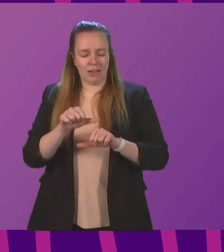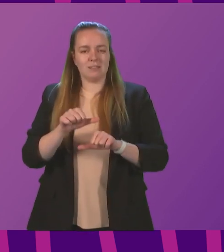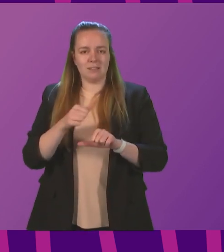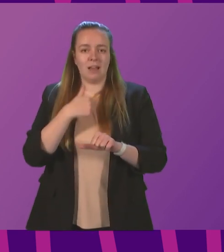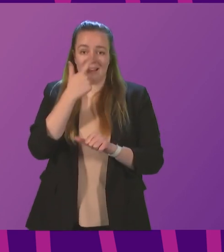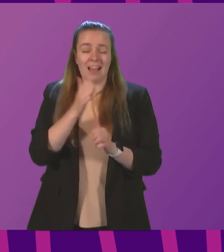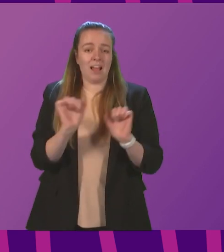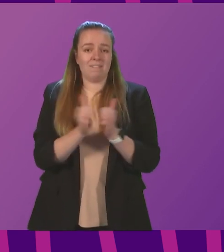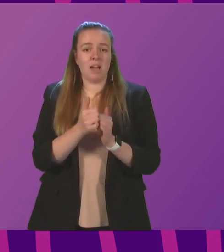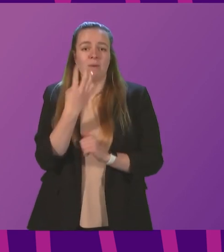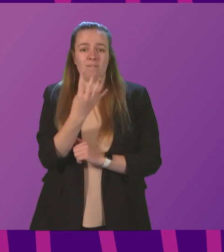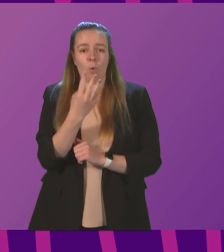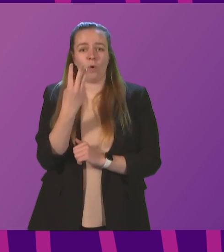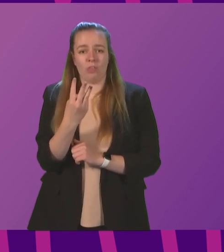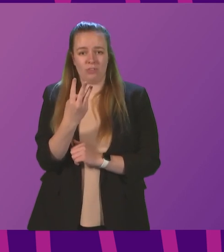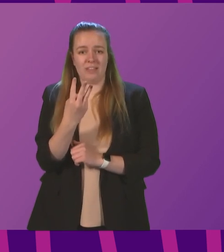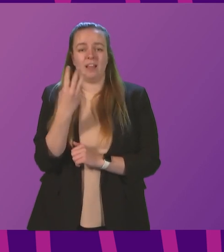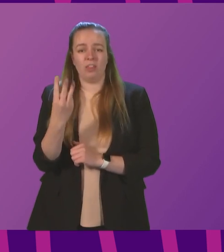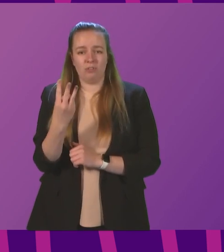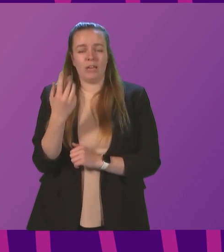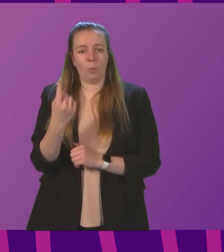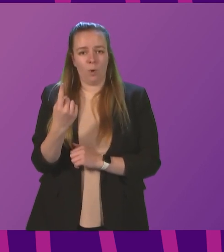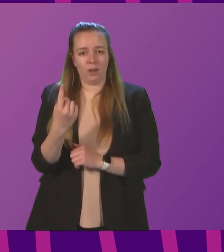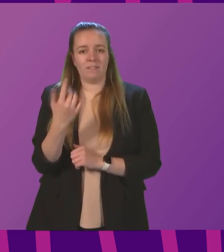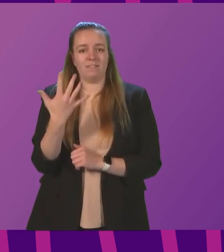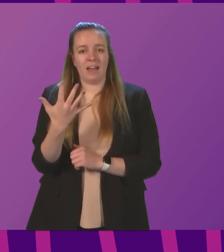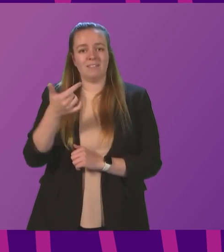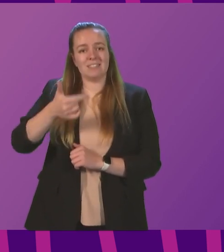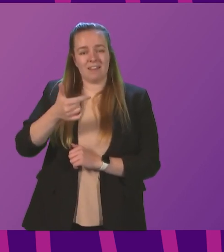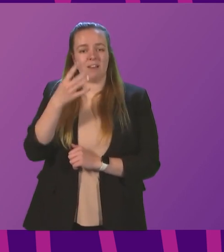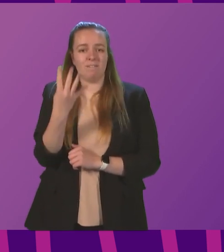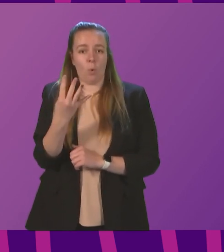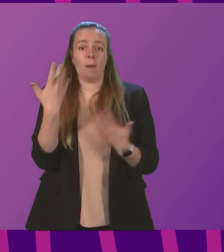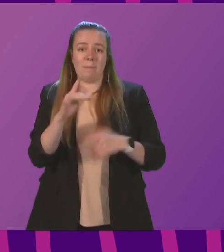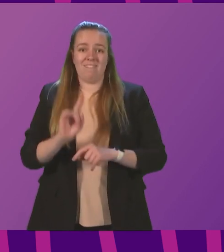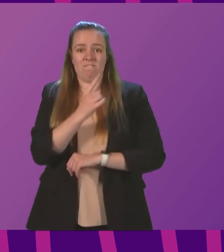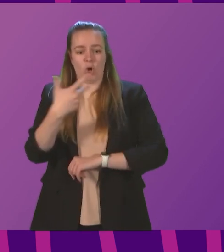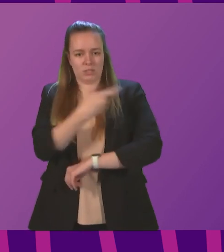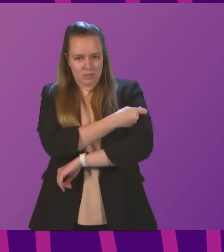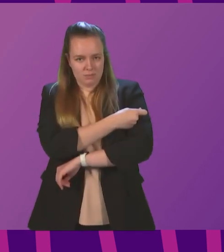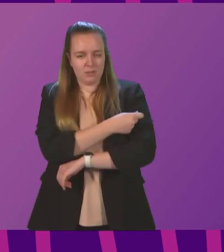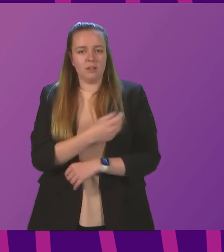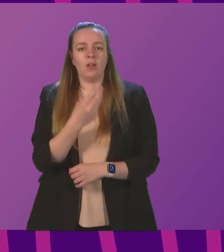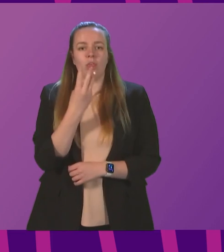4,331,574 people have received the first dose and 3,930